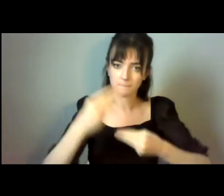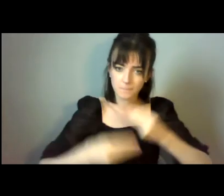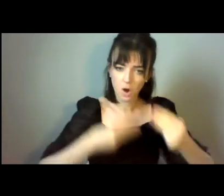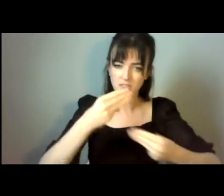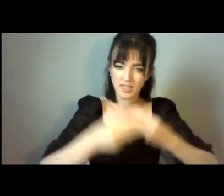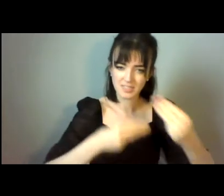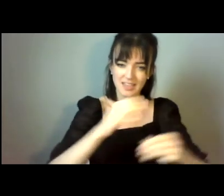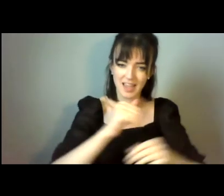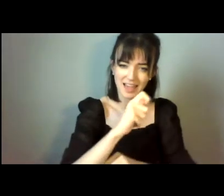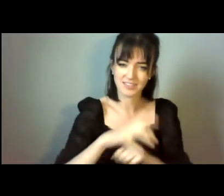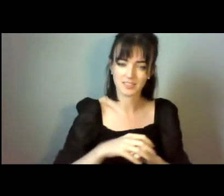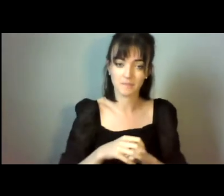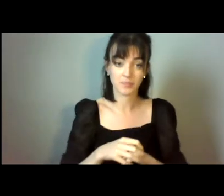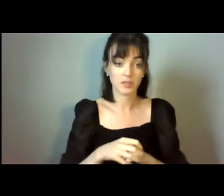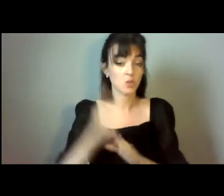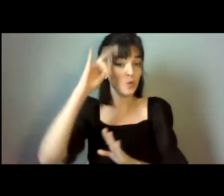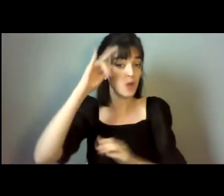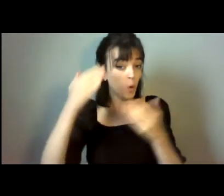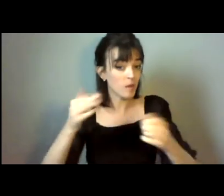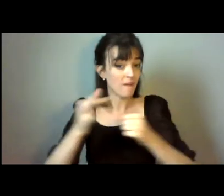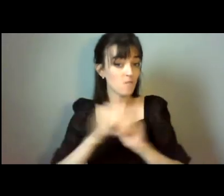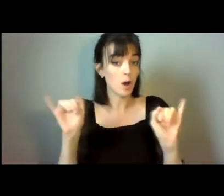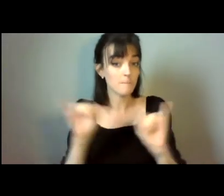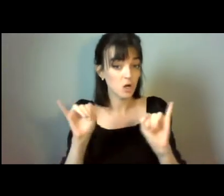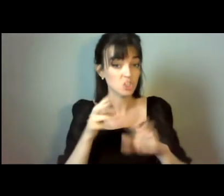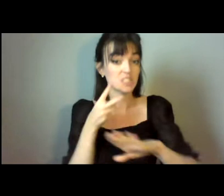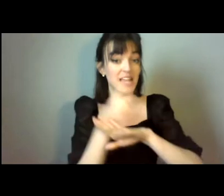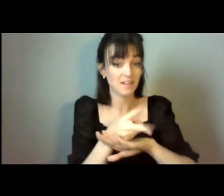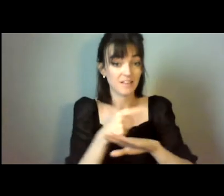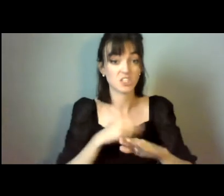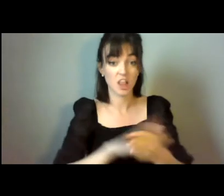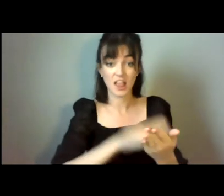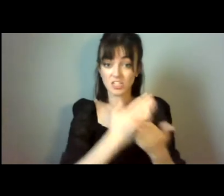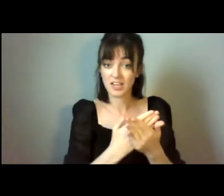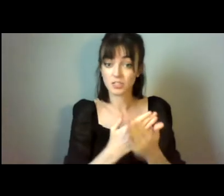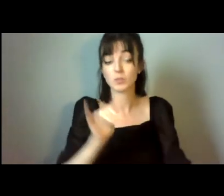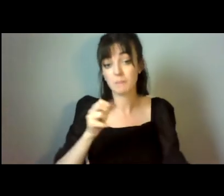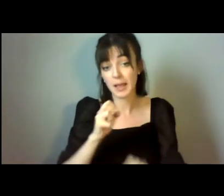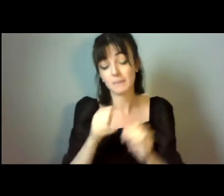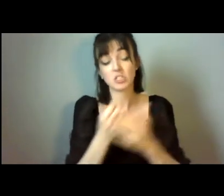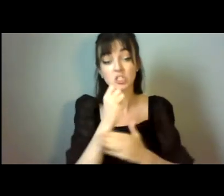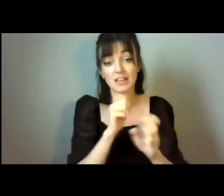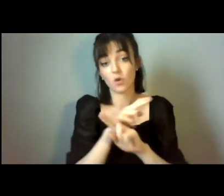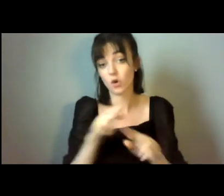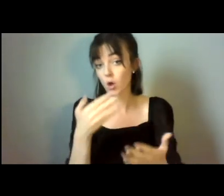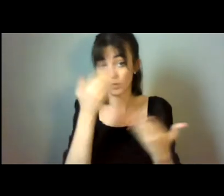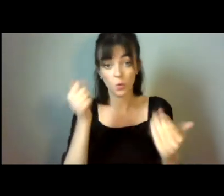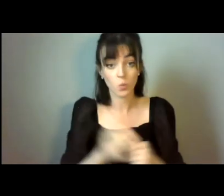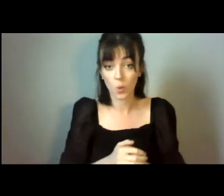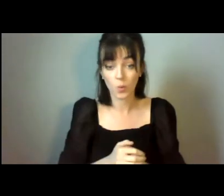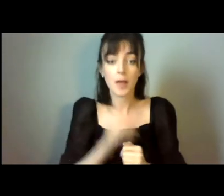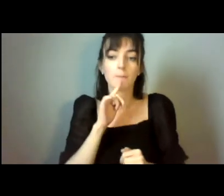talk now of emergency intervention legislation that may or may not succeed in satisfying the concerns of the medical professionals, but it's only